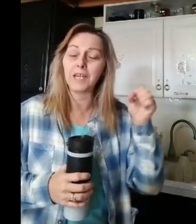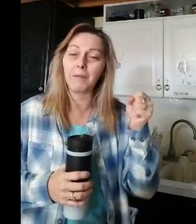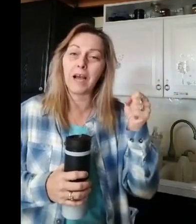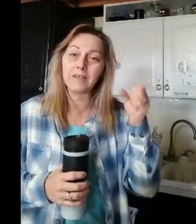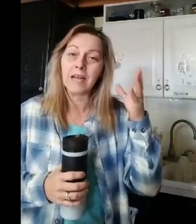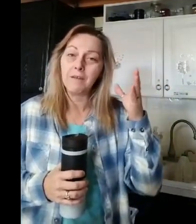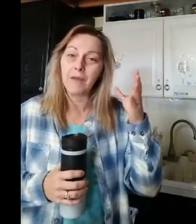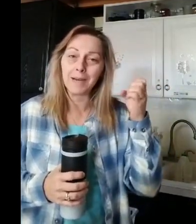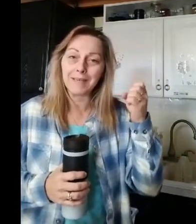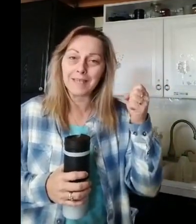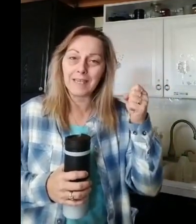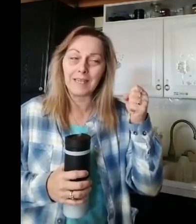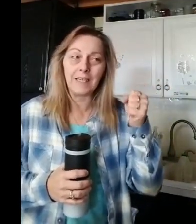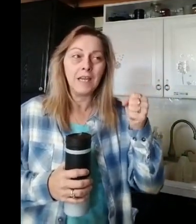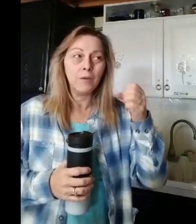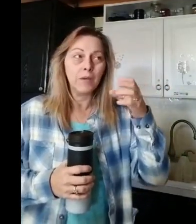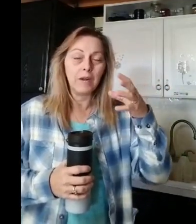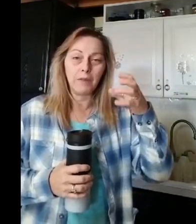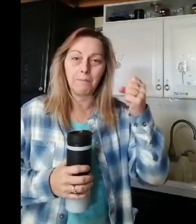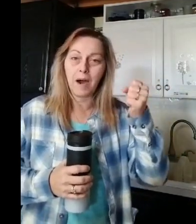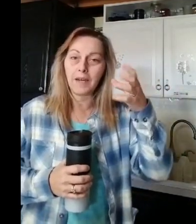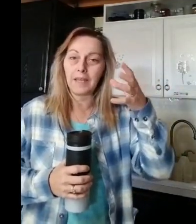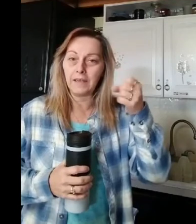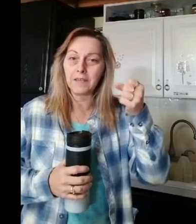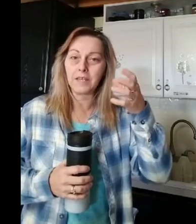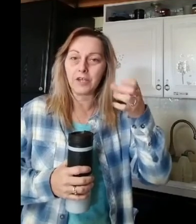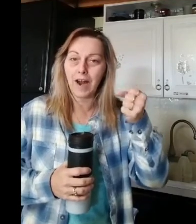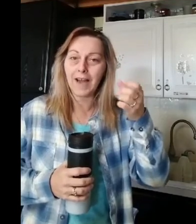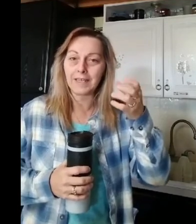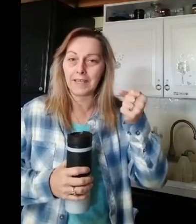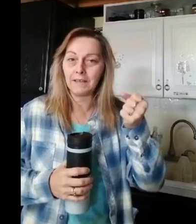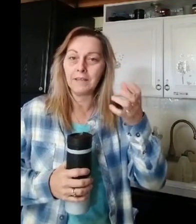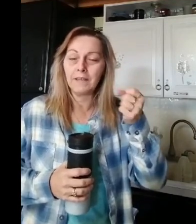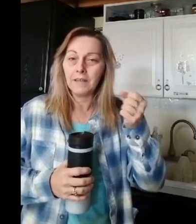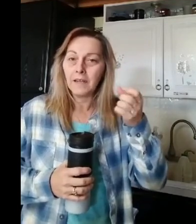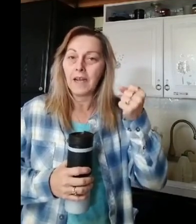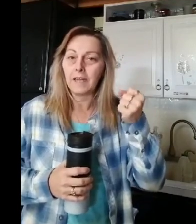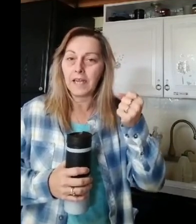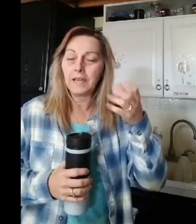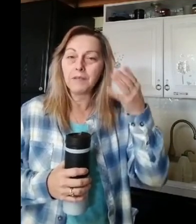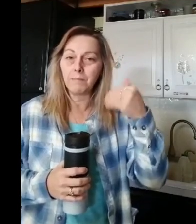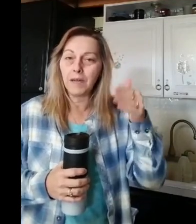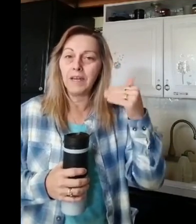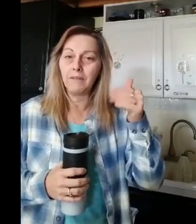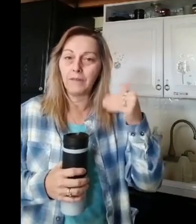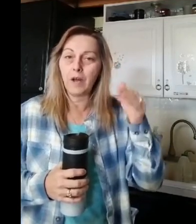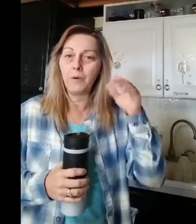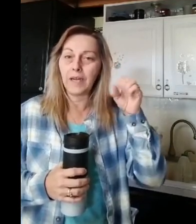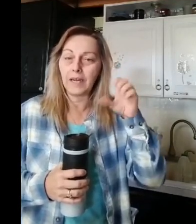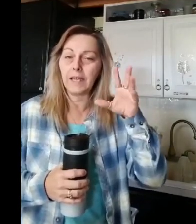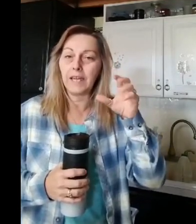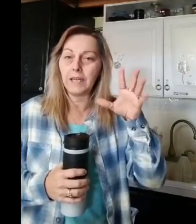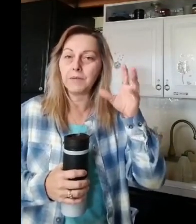because vitamin C, whenever the body is contracting, it keeps the blood flowing and it keeps the